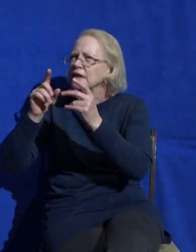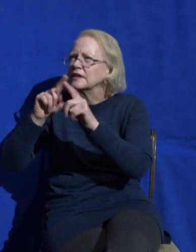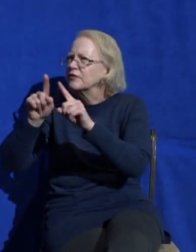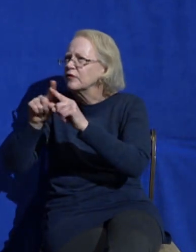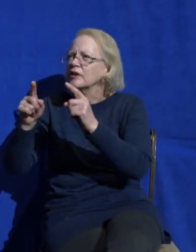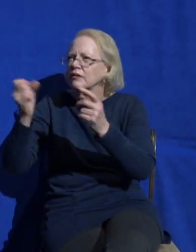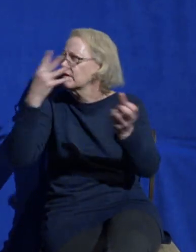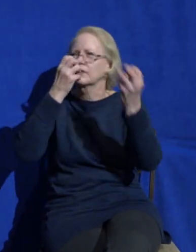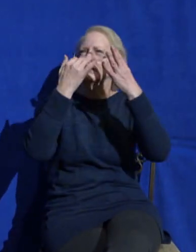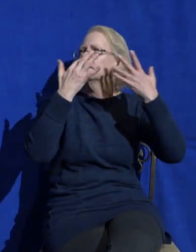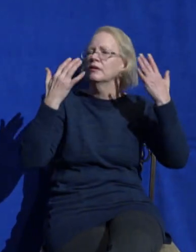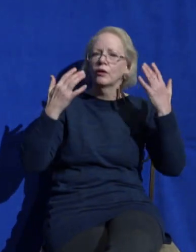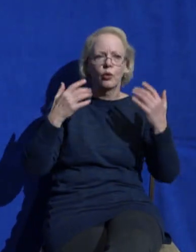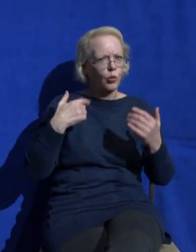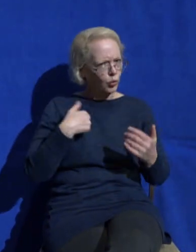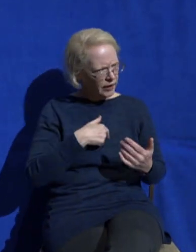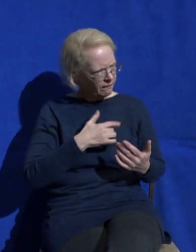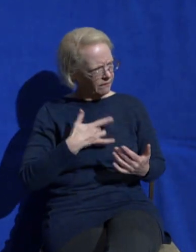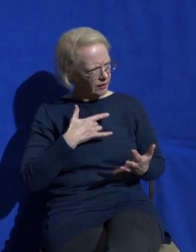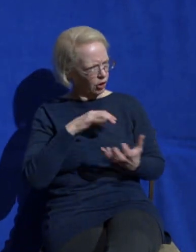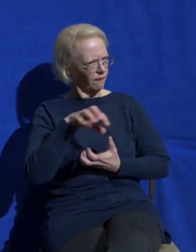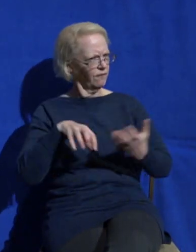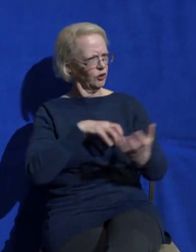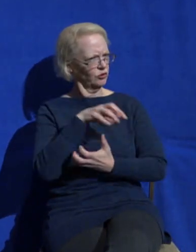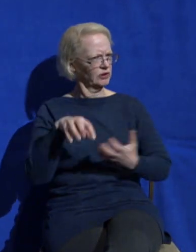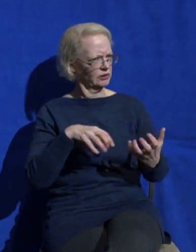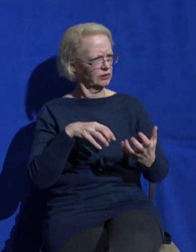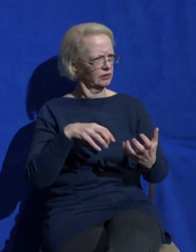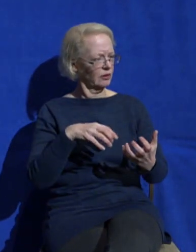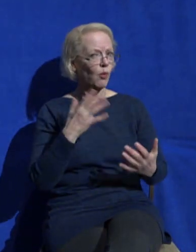life because we won't slow down in the presence of God